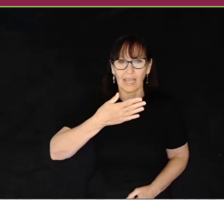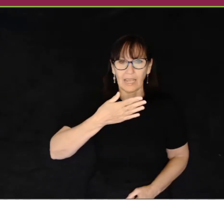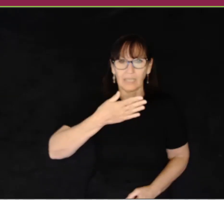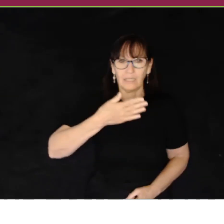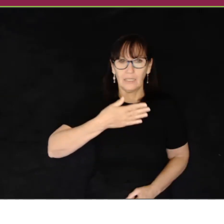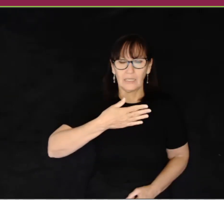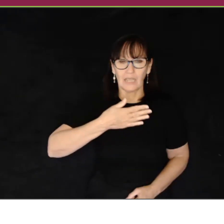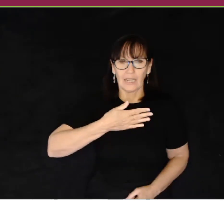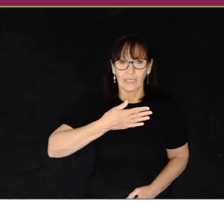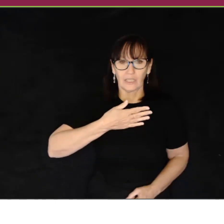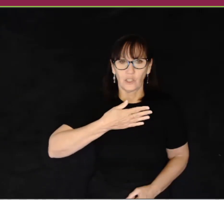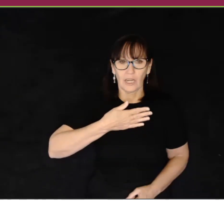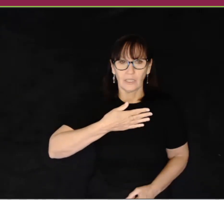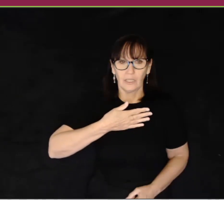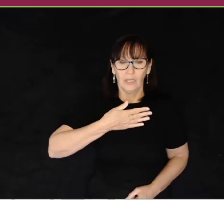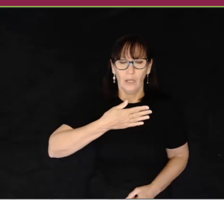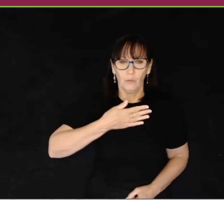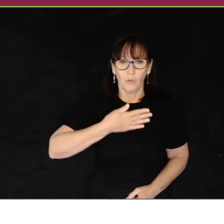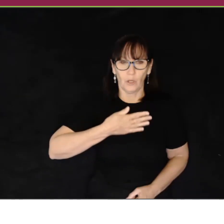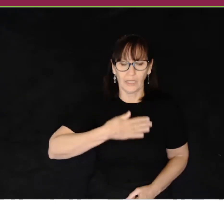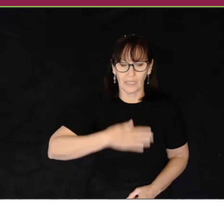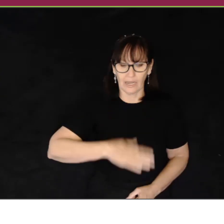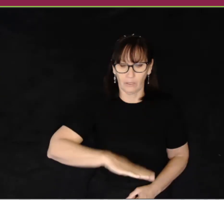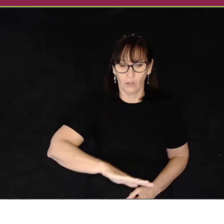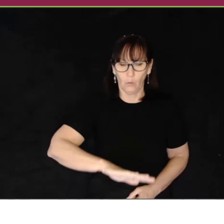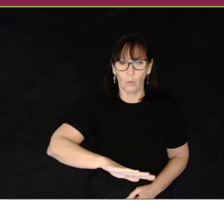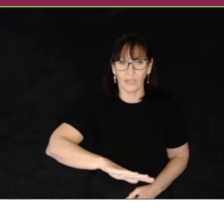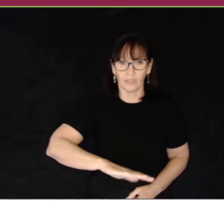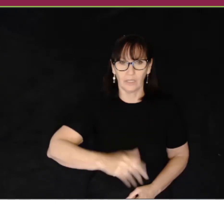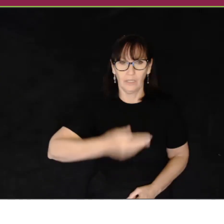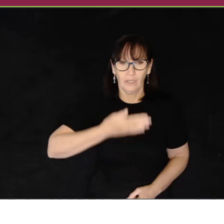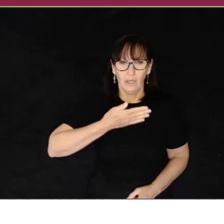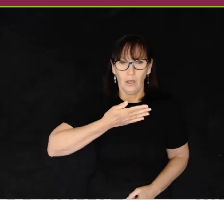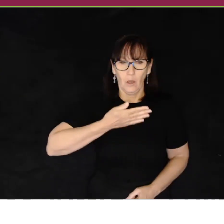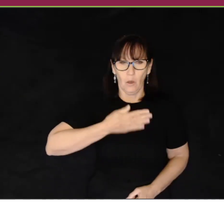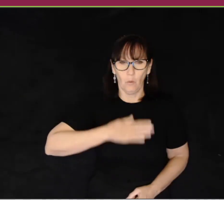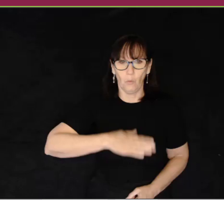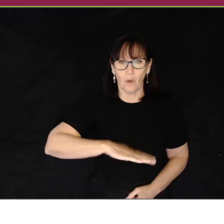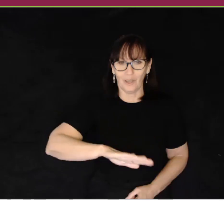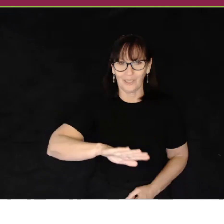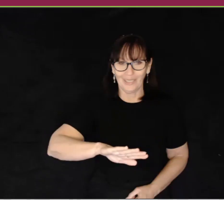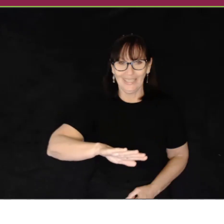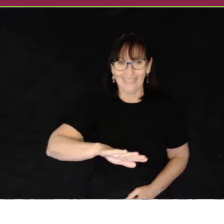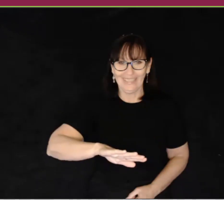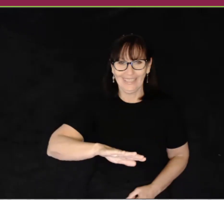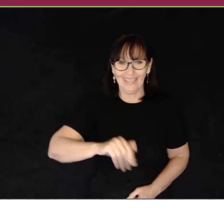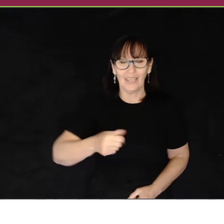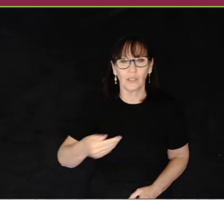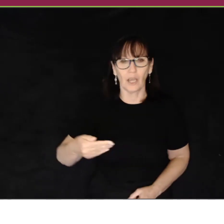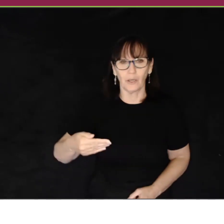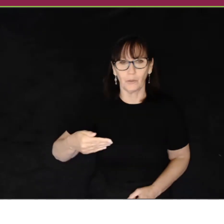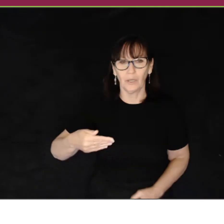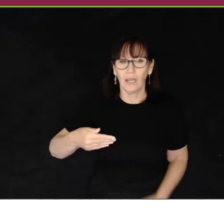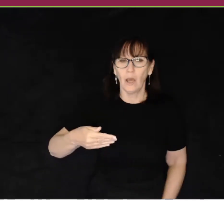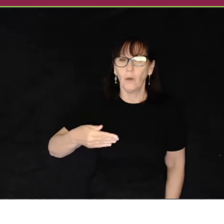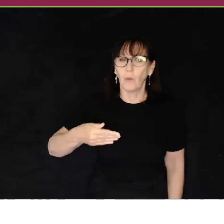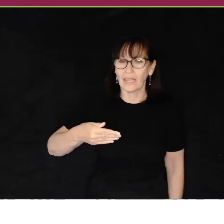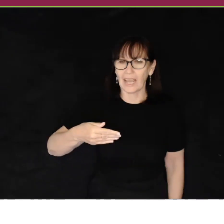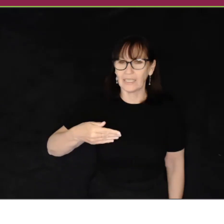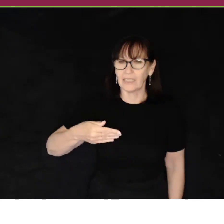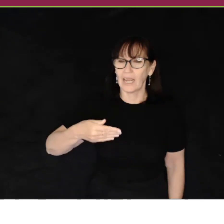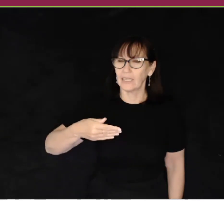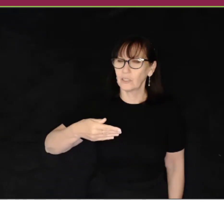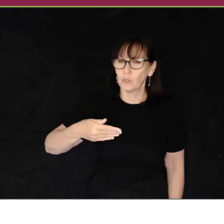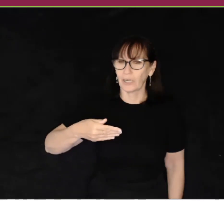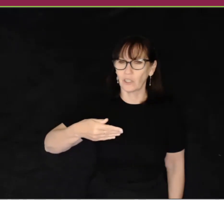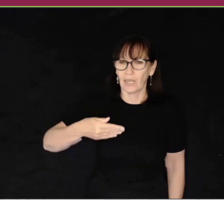Flat hand, starting at the chest, rolling down. Want. Want. Go. One